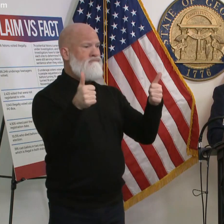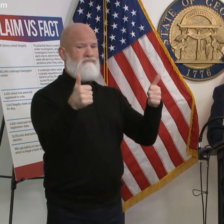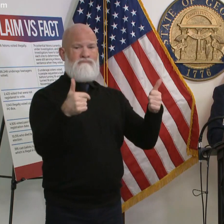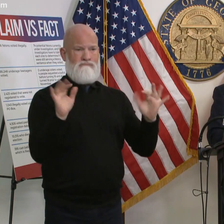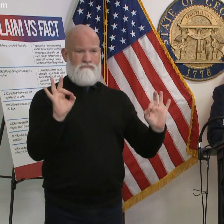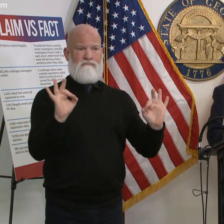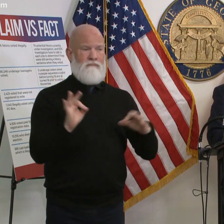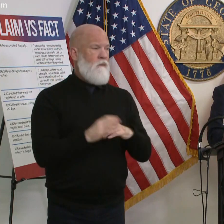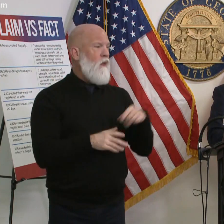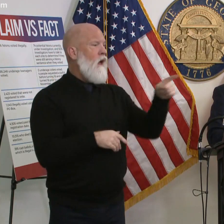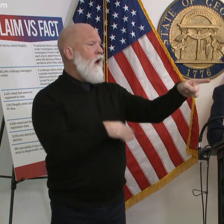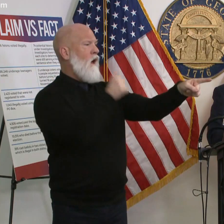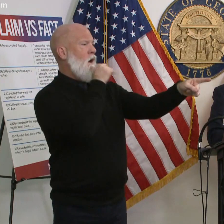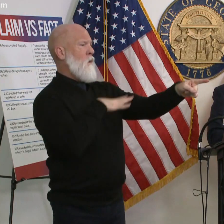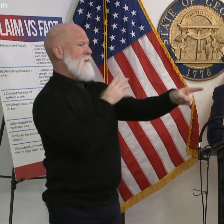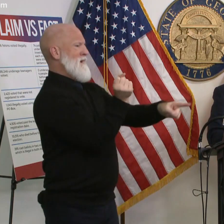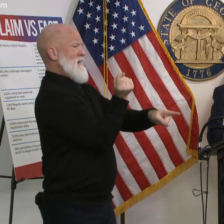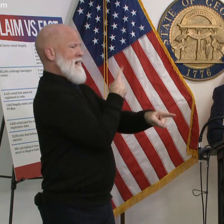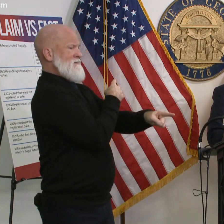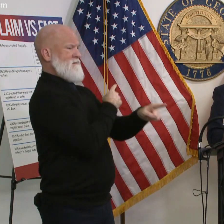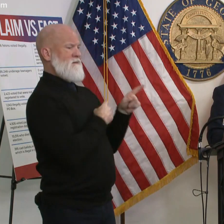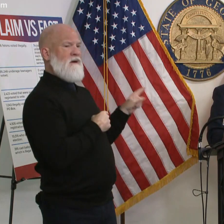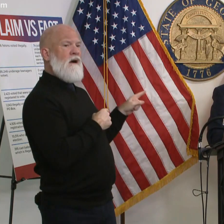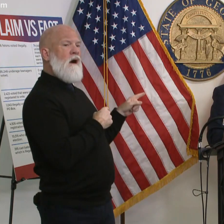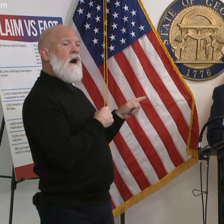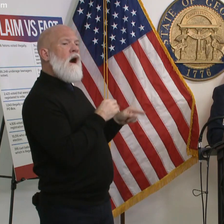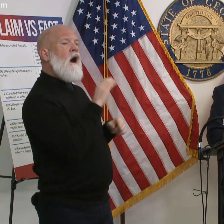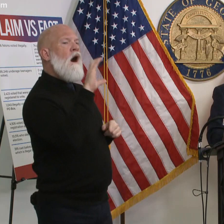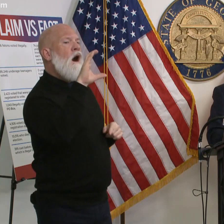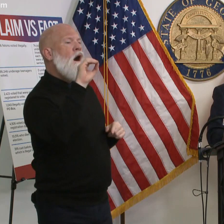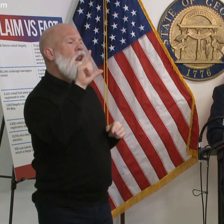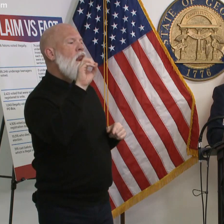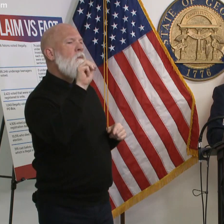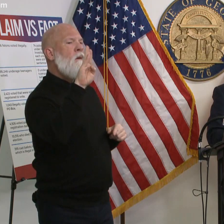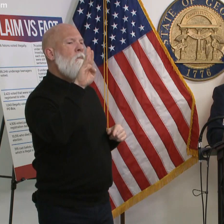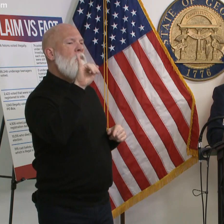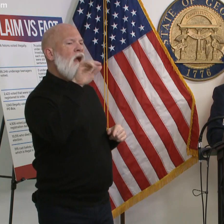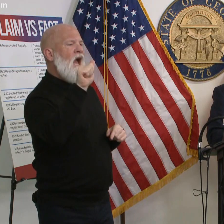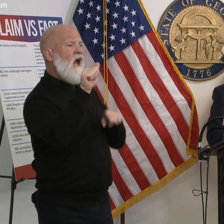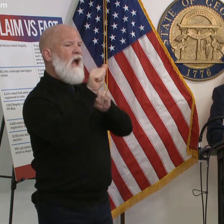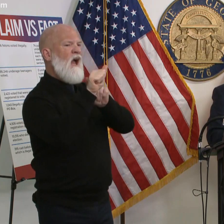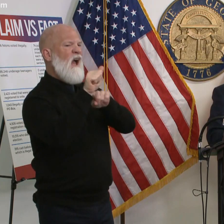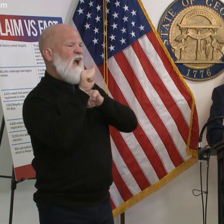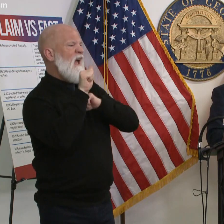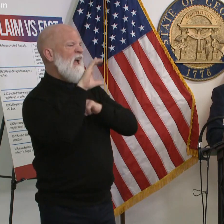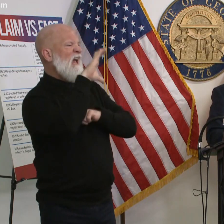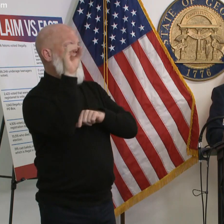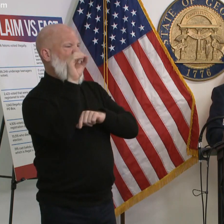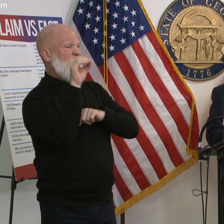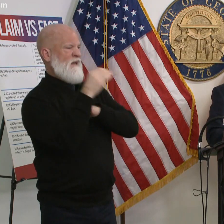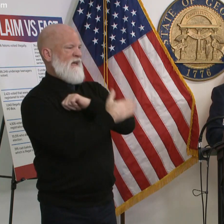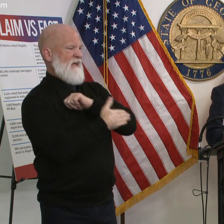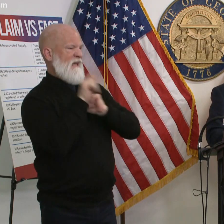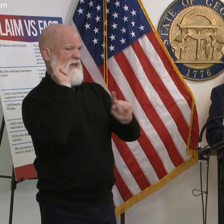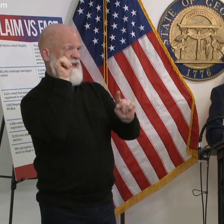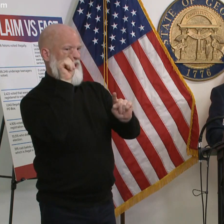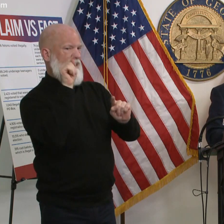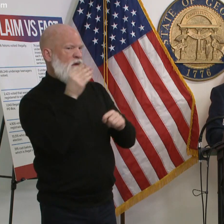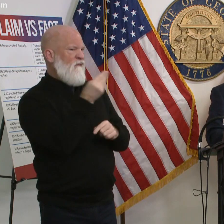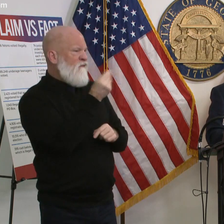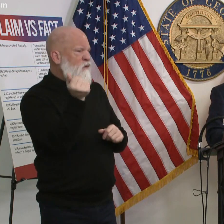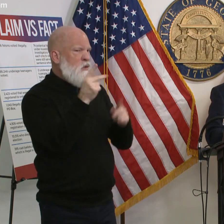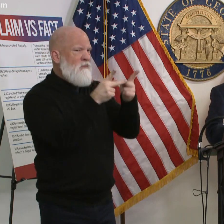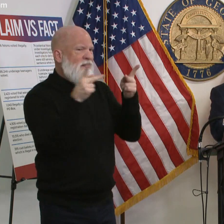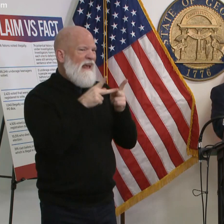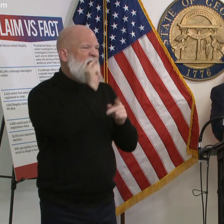you about columbia county um so some of the polling the precincts there uh may extend